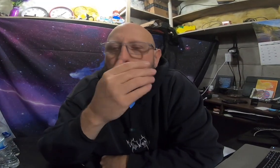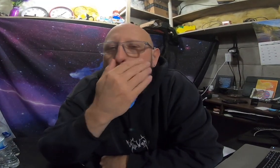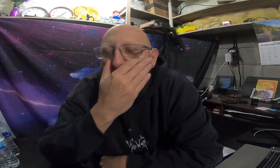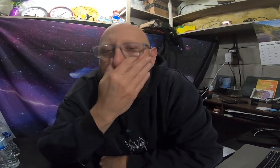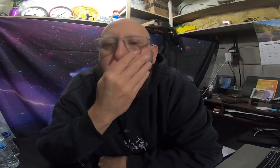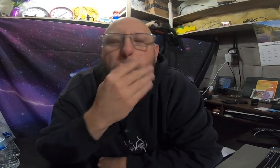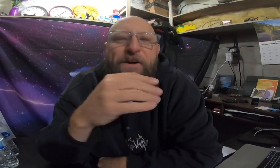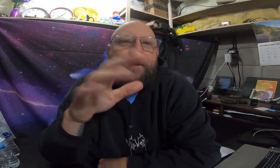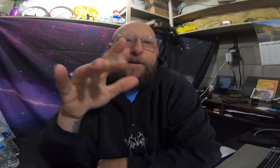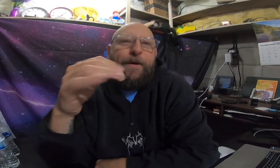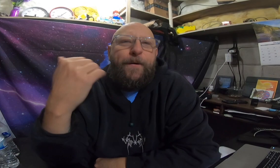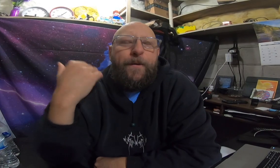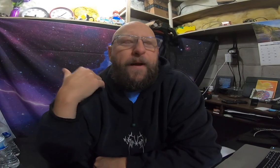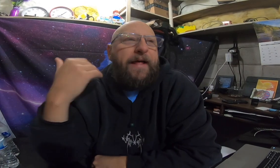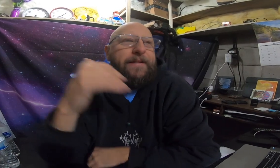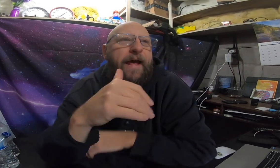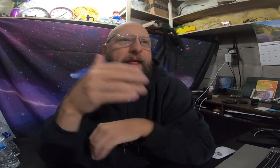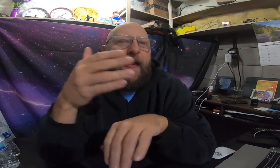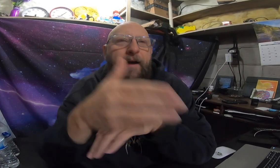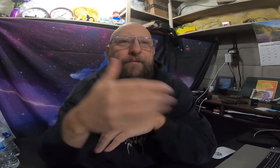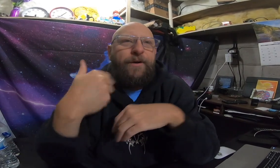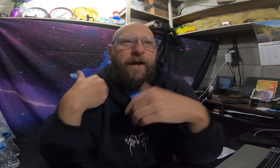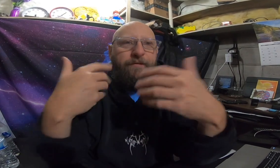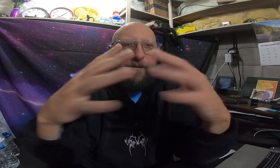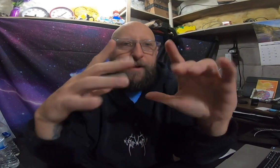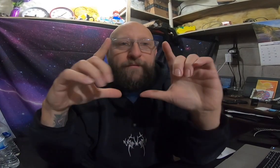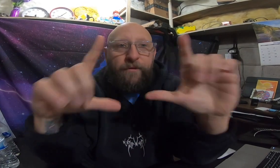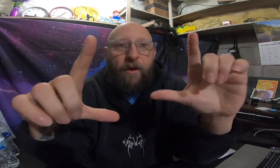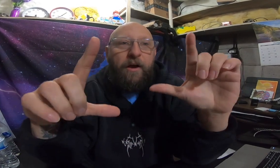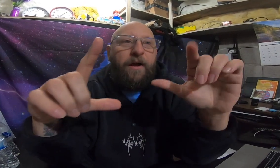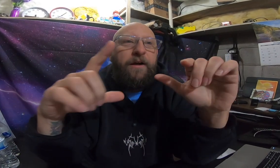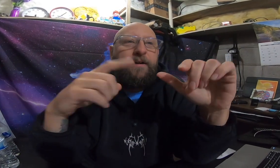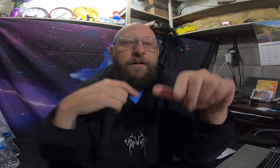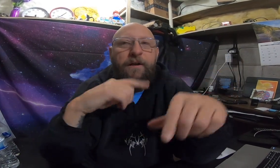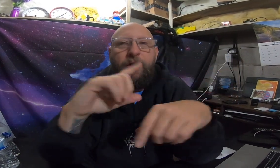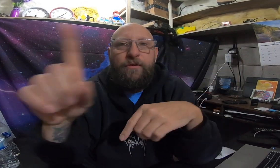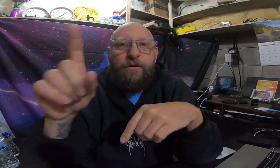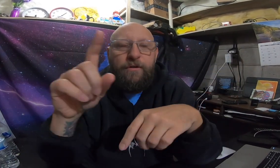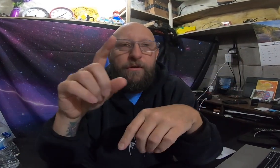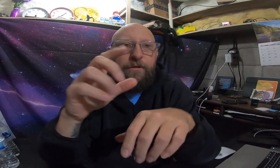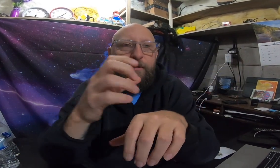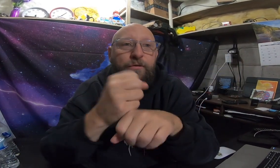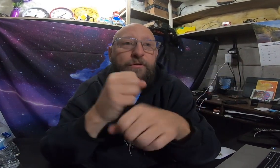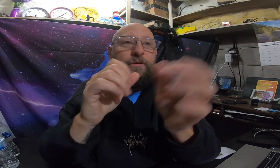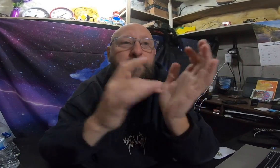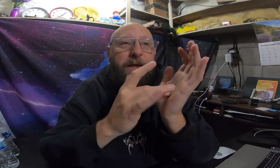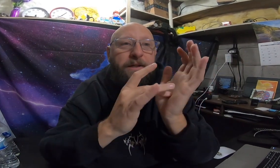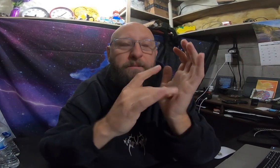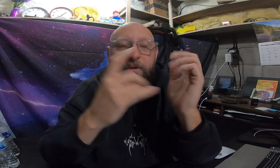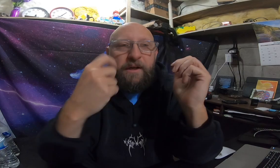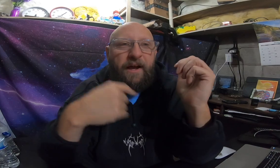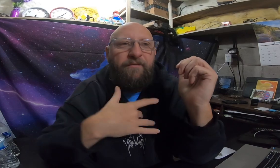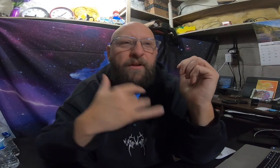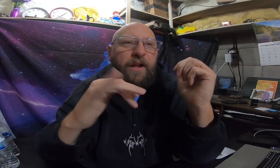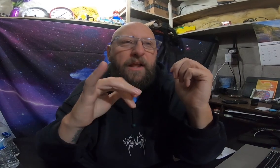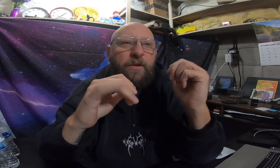Oh, so last night after I finished vlog, who's the medicine, because I feel like,